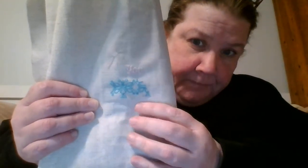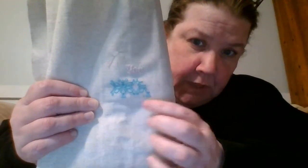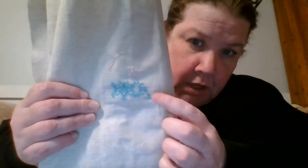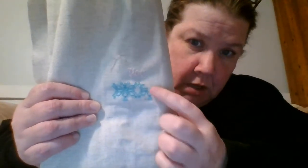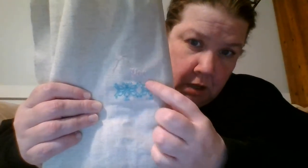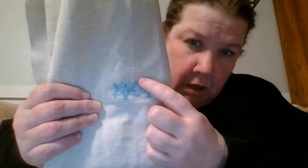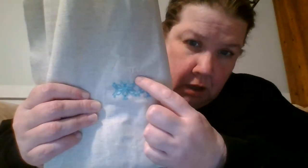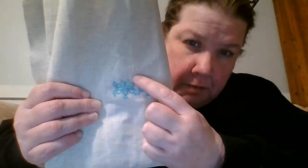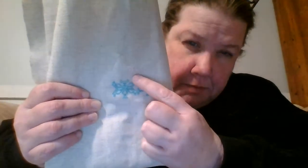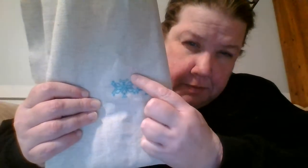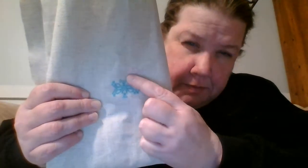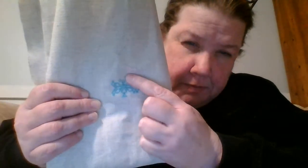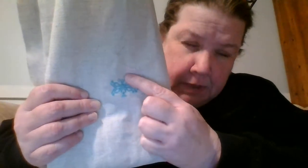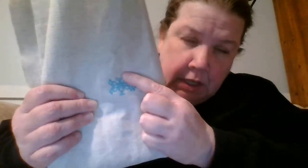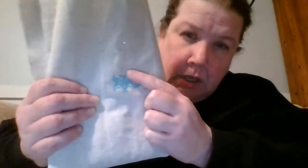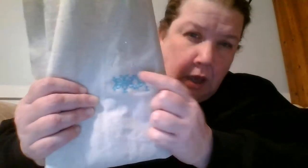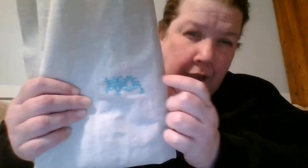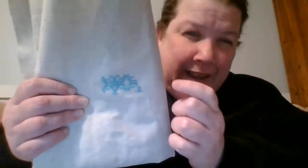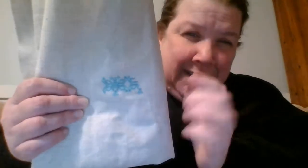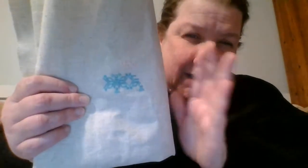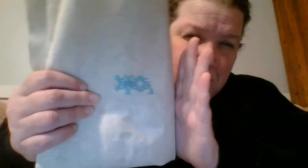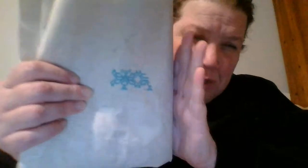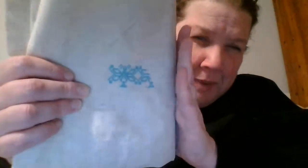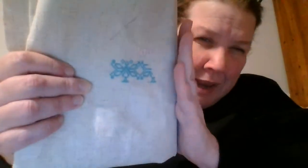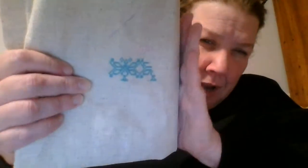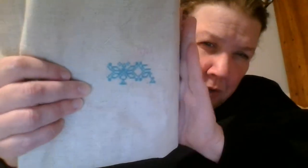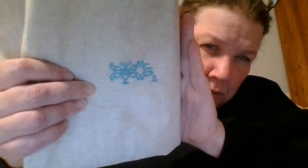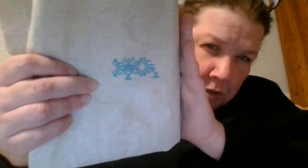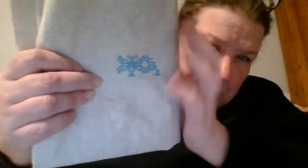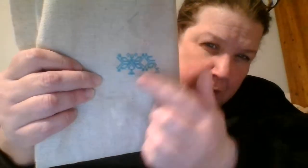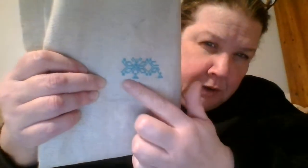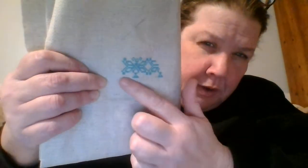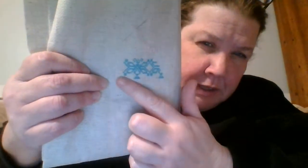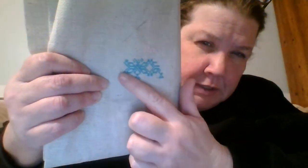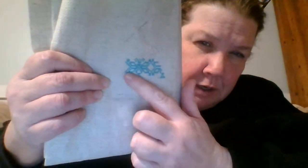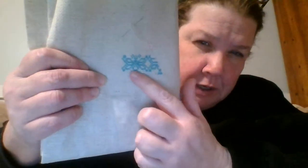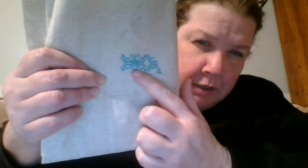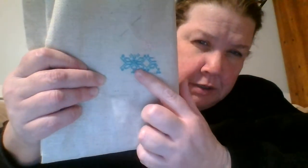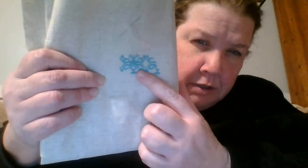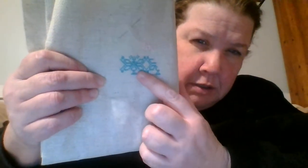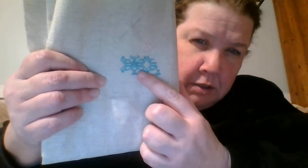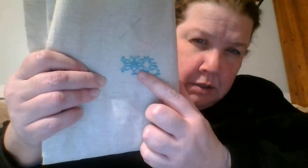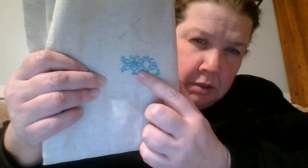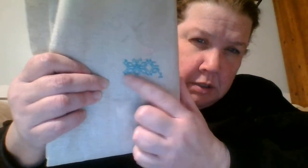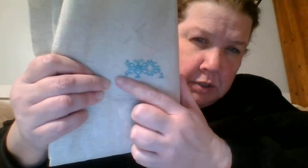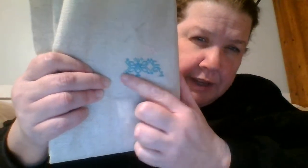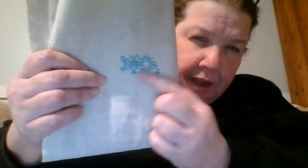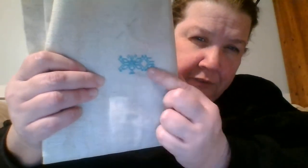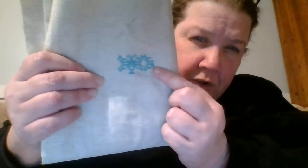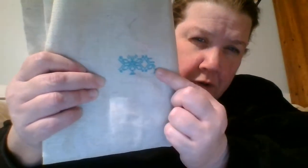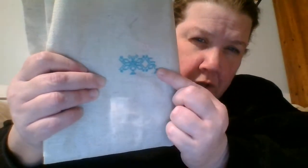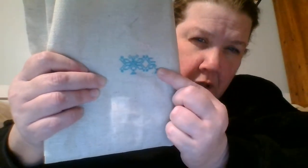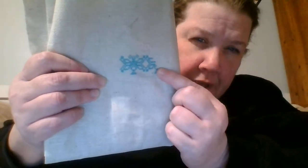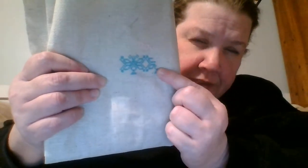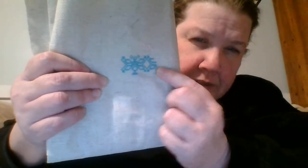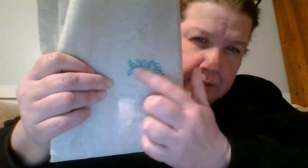Instagram um again it shows up I I don't I know I started so I got further along on this